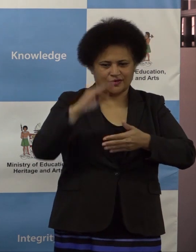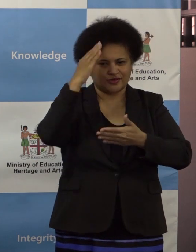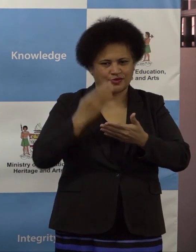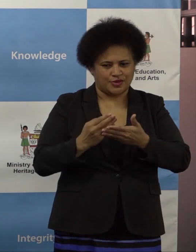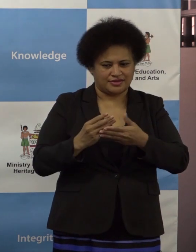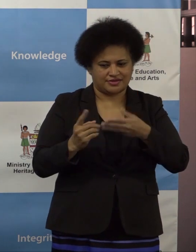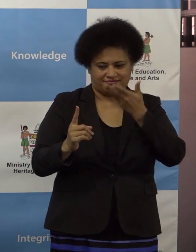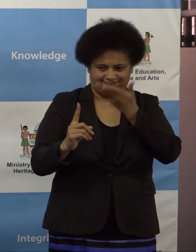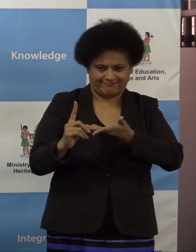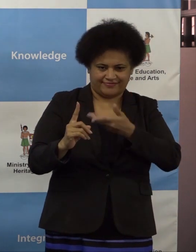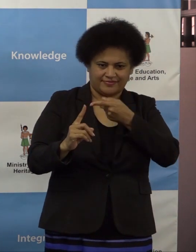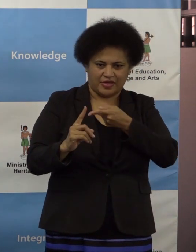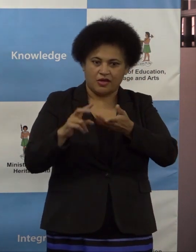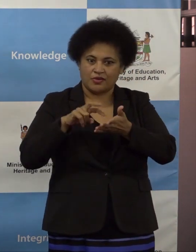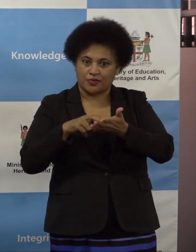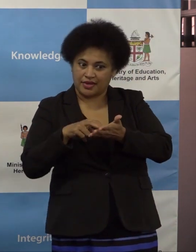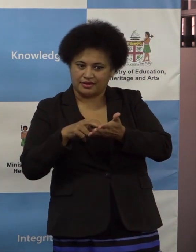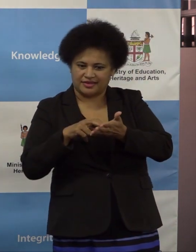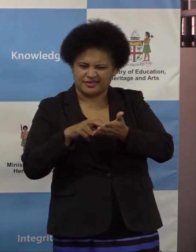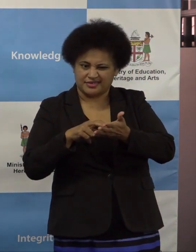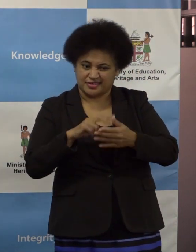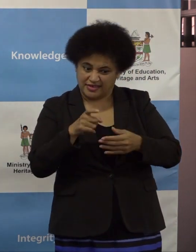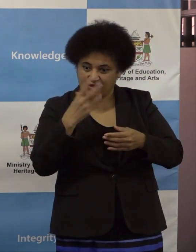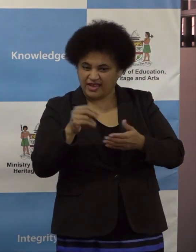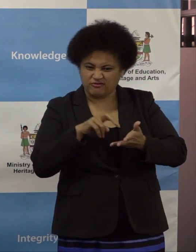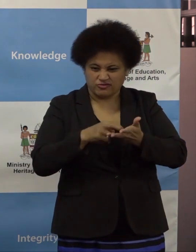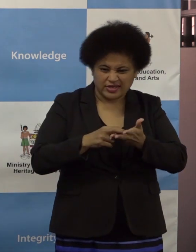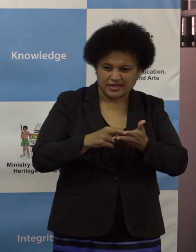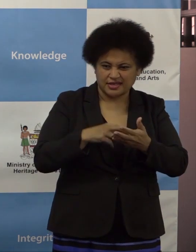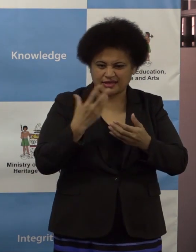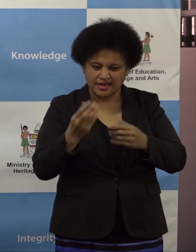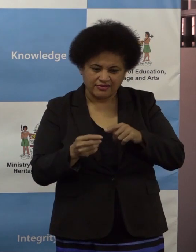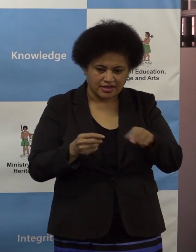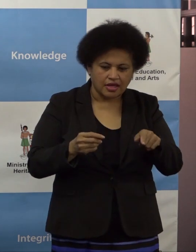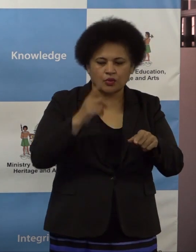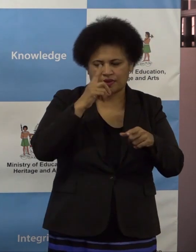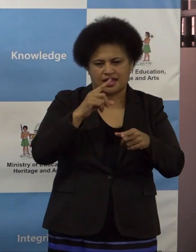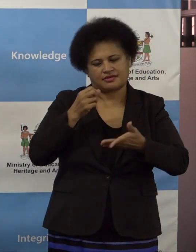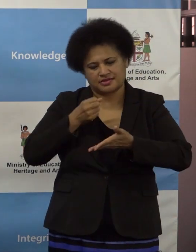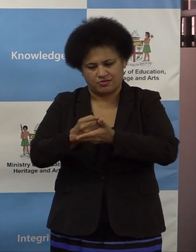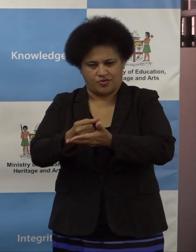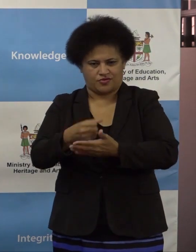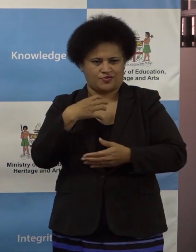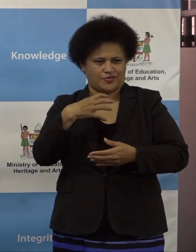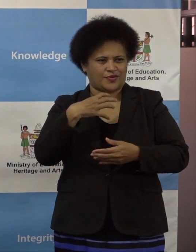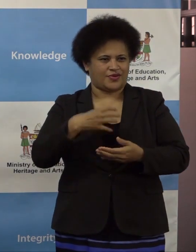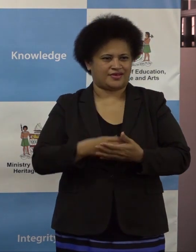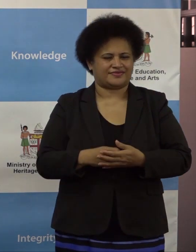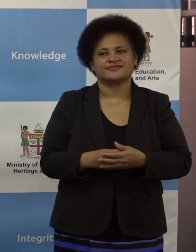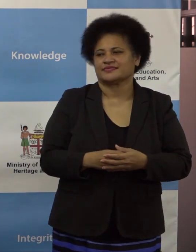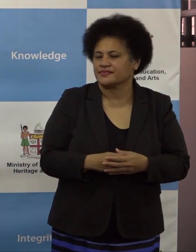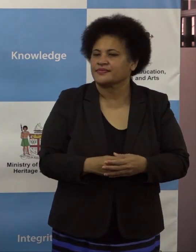and work in that area so that total education is provided to the child.